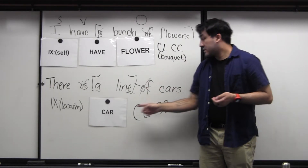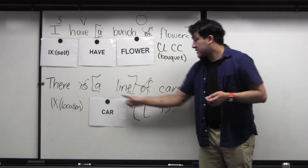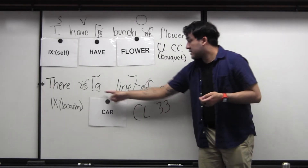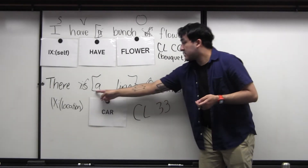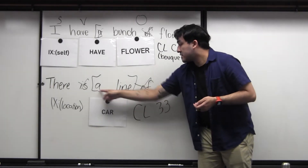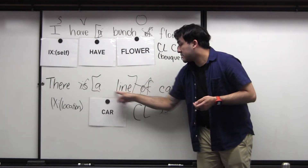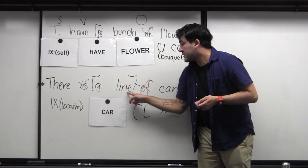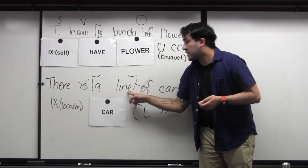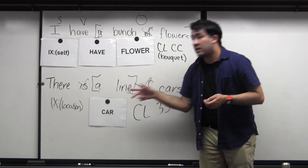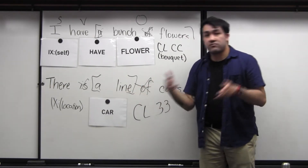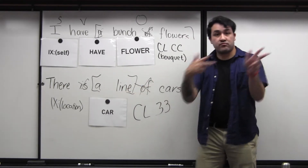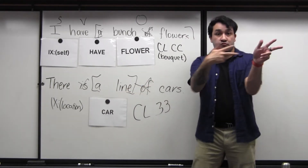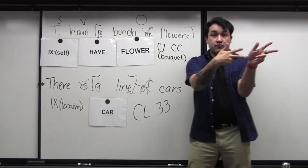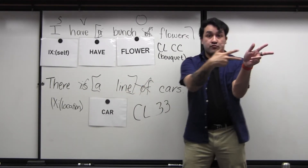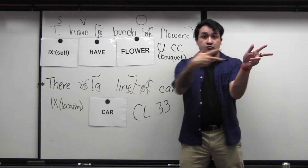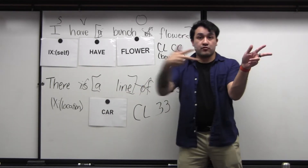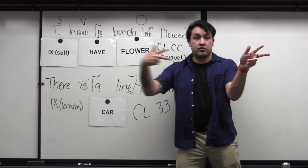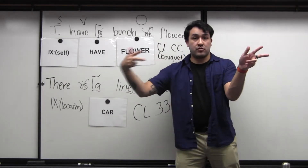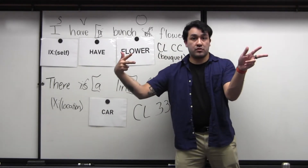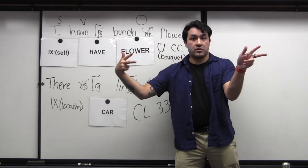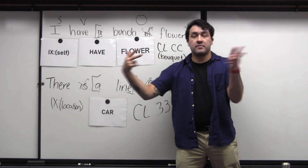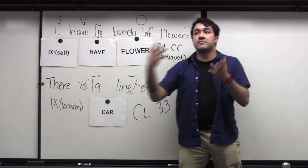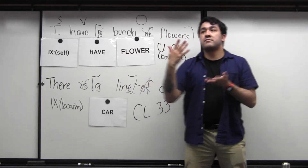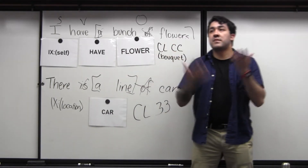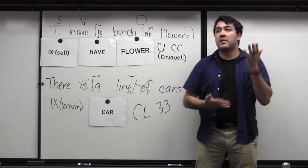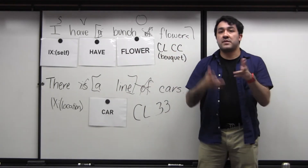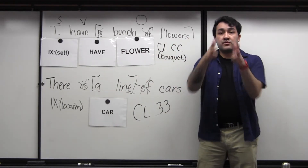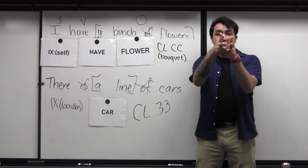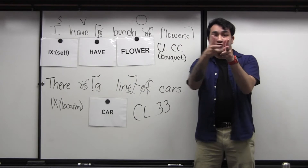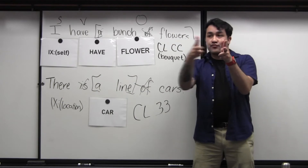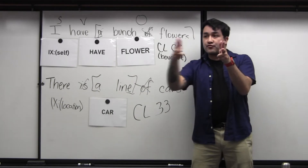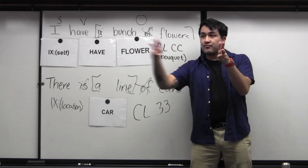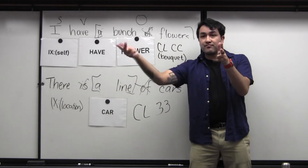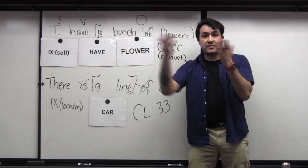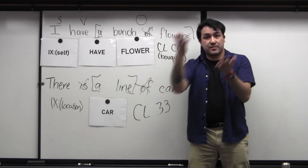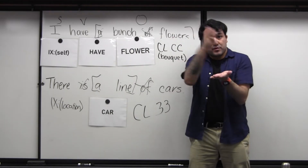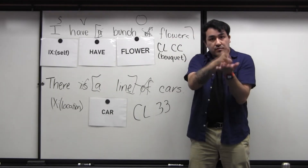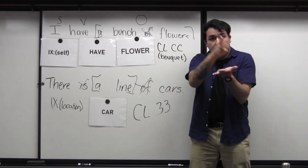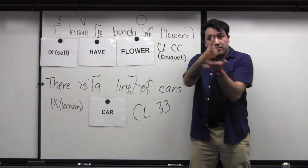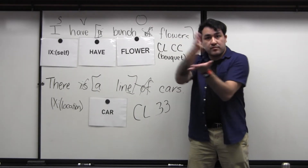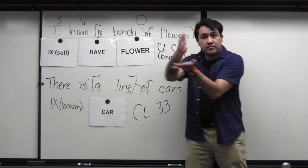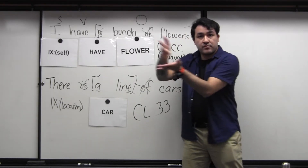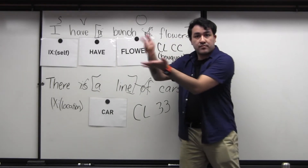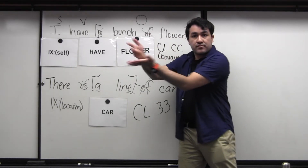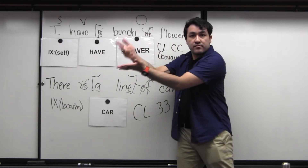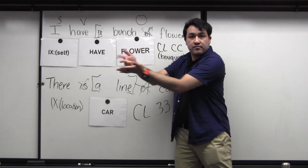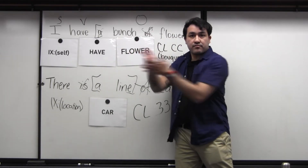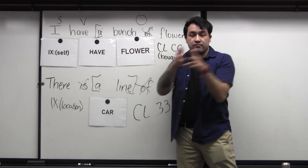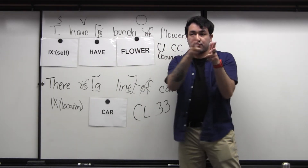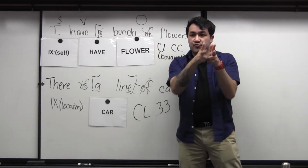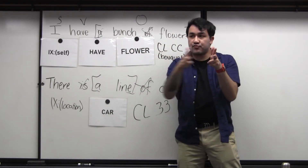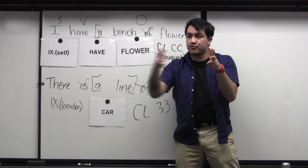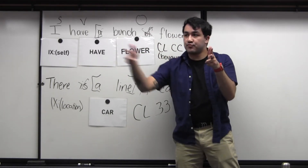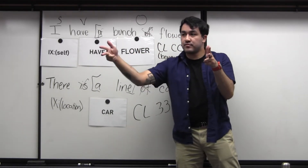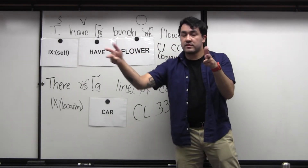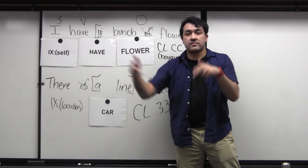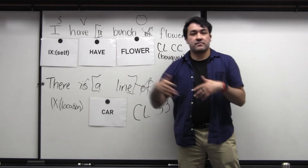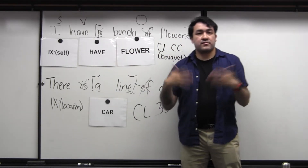you what this line of cars looks like. So it could be a line of cars this way. Maybe they're that way, right? Maybe they're parked. So they're